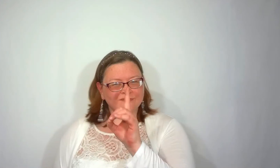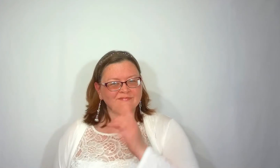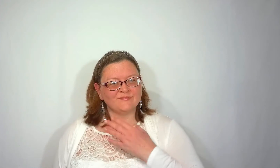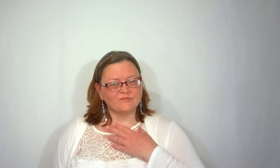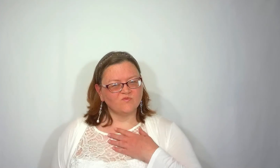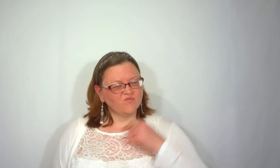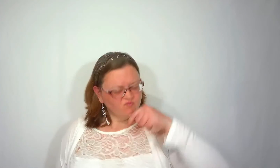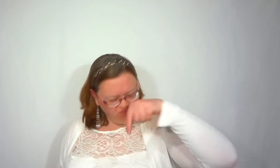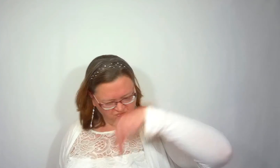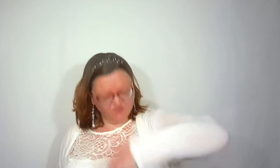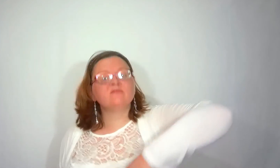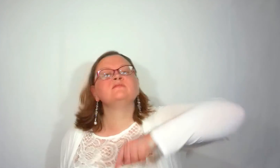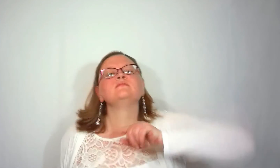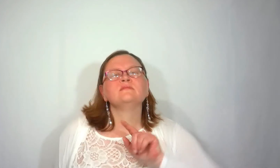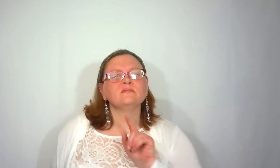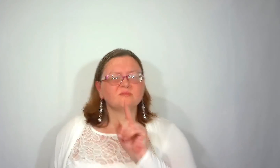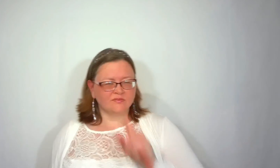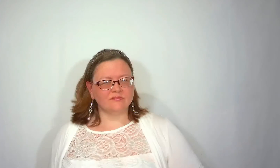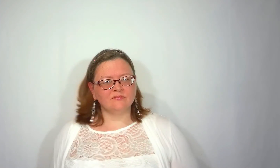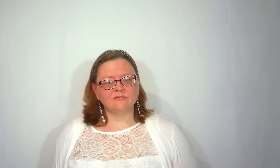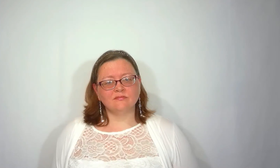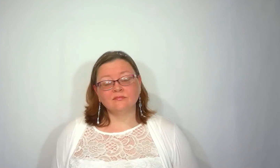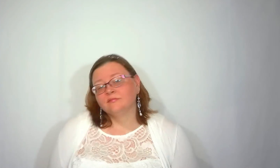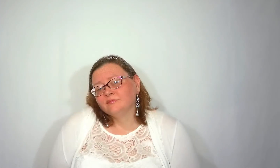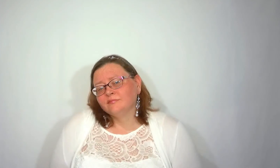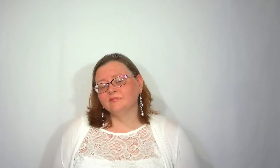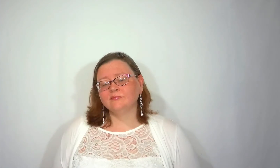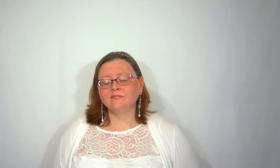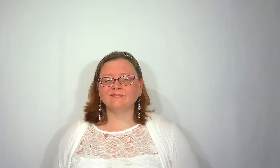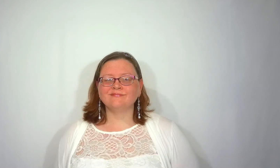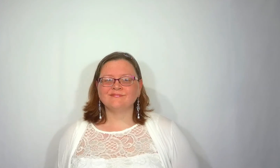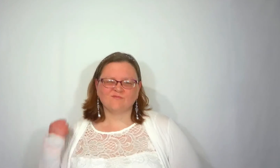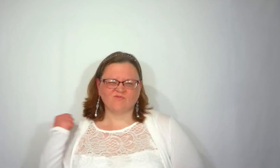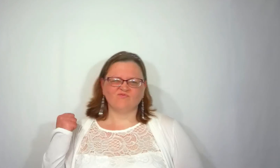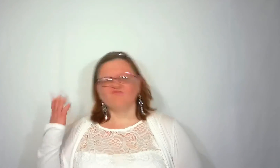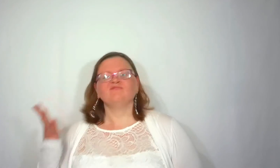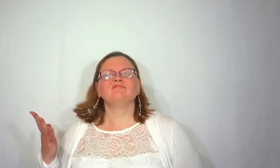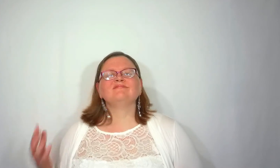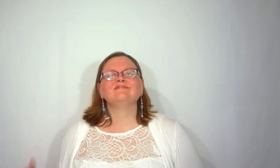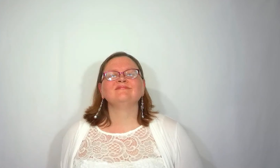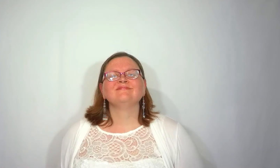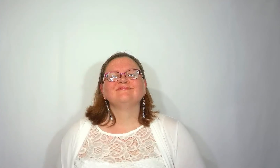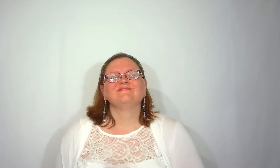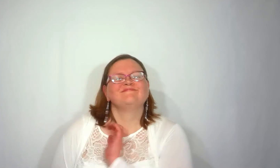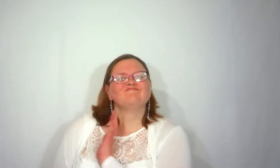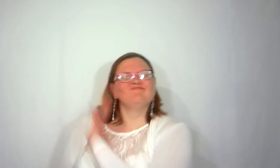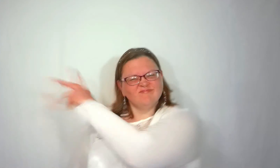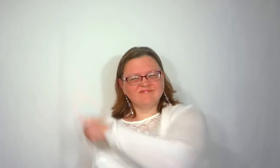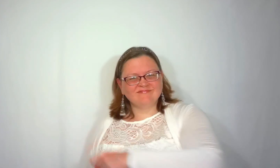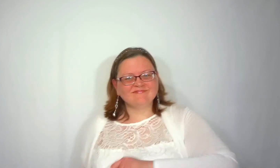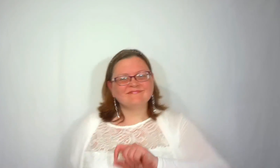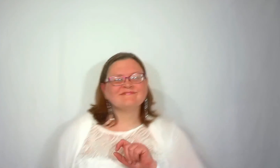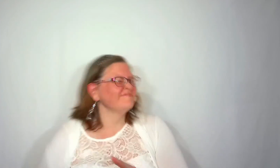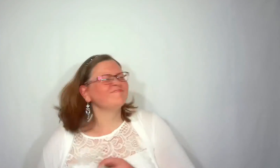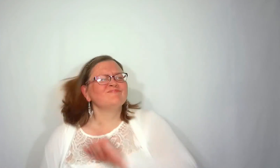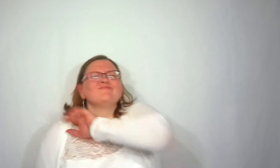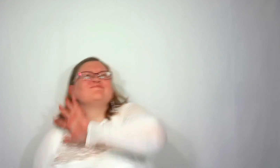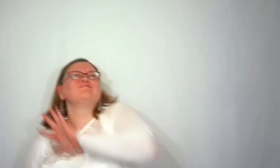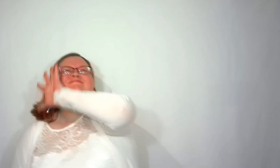I'm gonna be that one And if it's a shot in the dark I'm gonna be